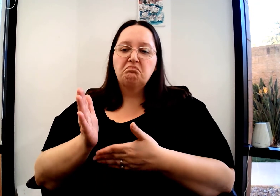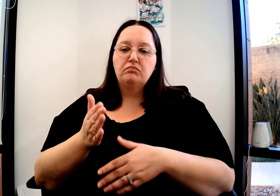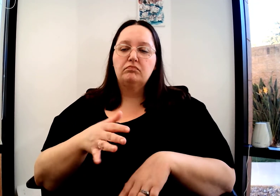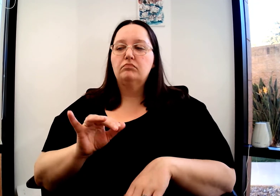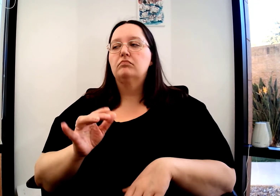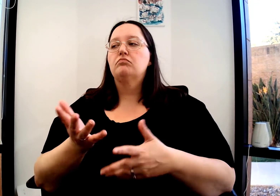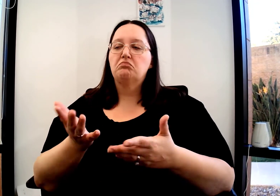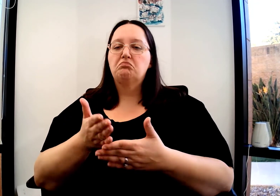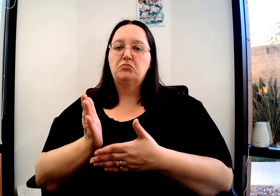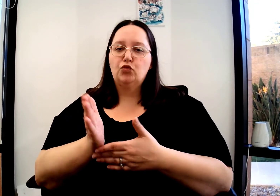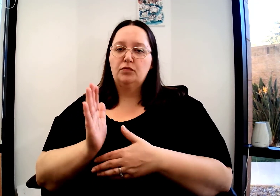I'm all right.